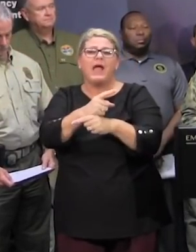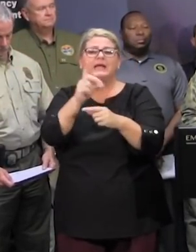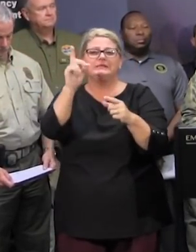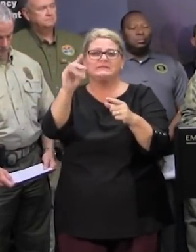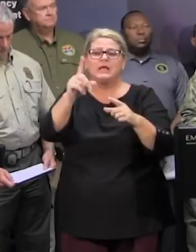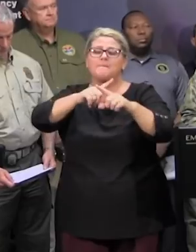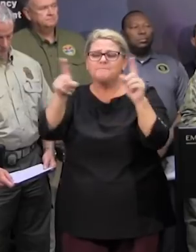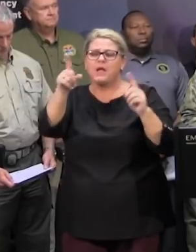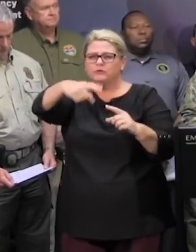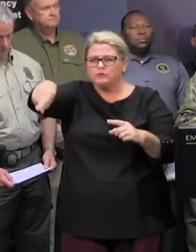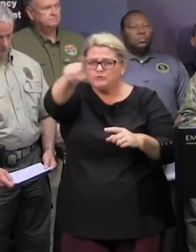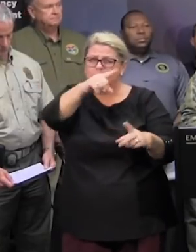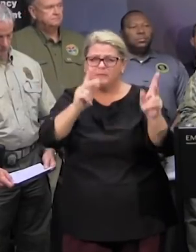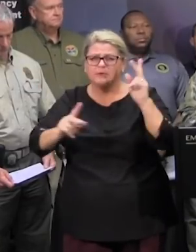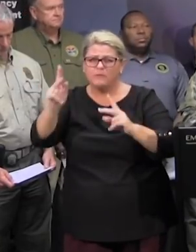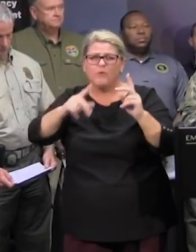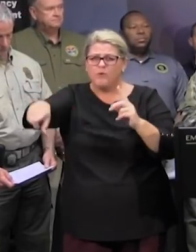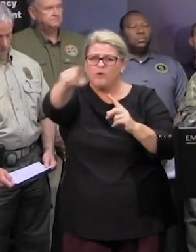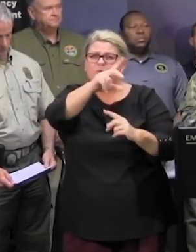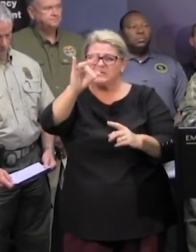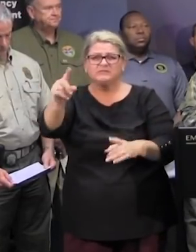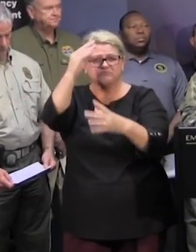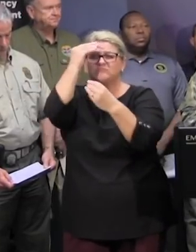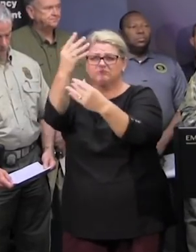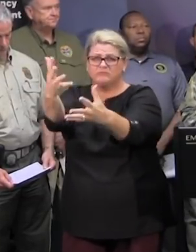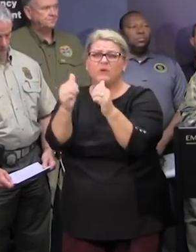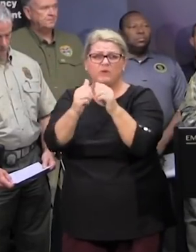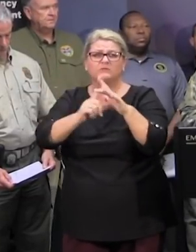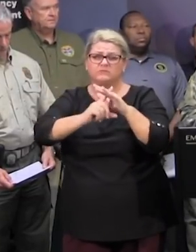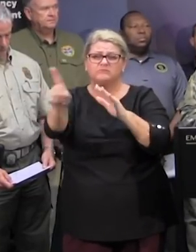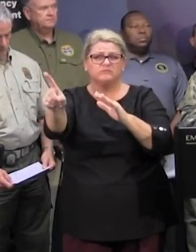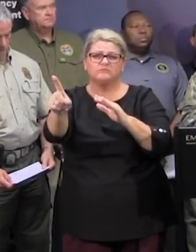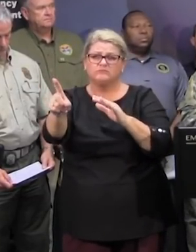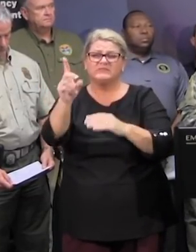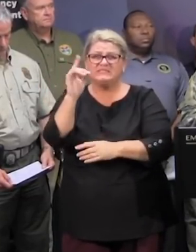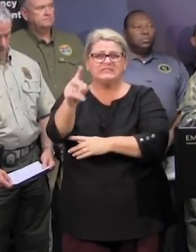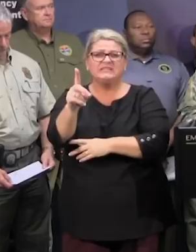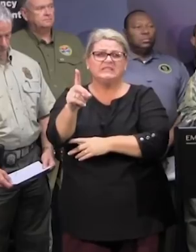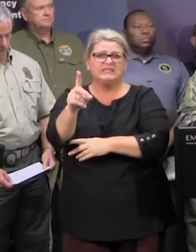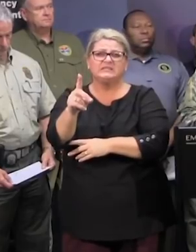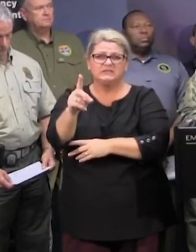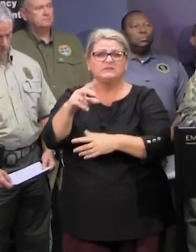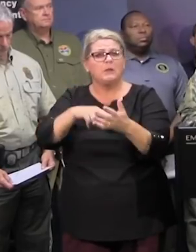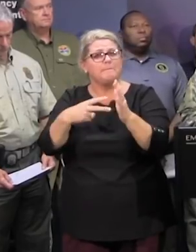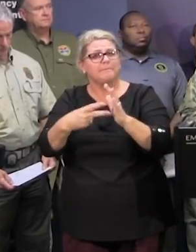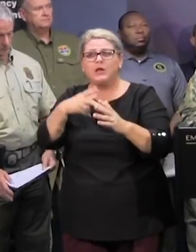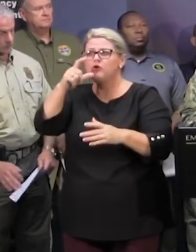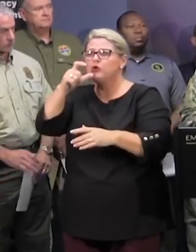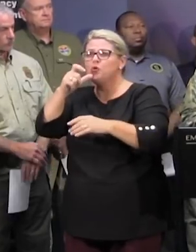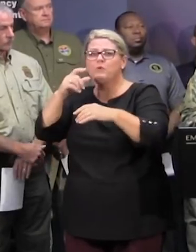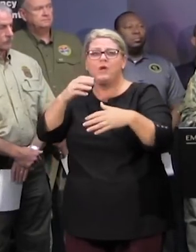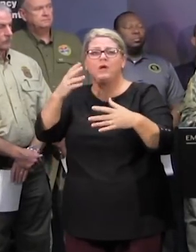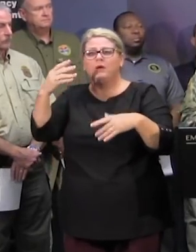piece is the citizens of south carolina cooperated with that evacuation order and so they do not put the rescuers or themselves